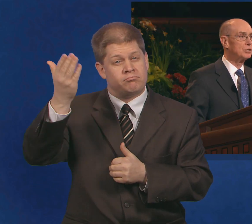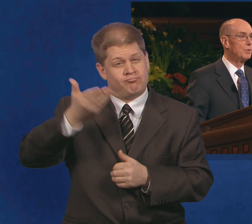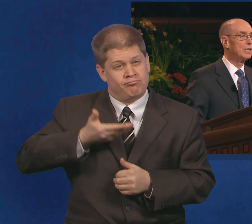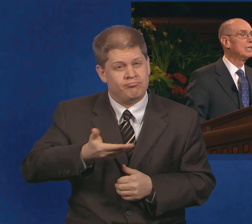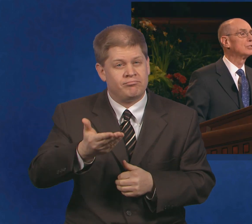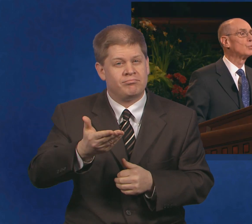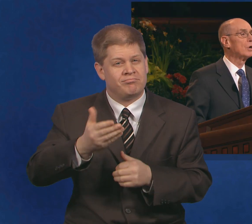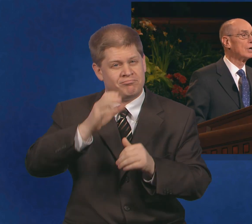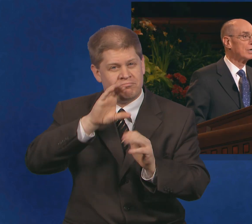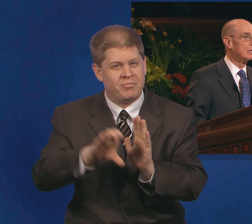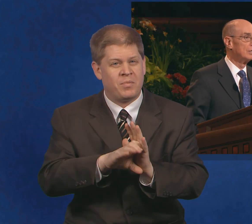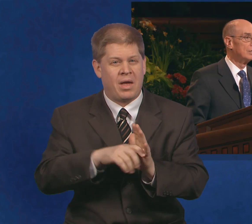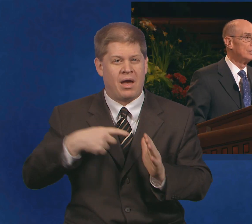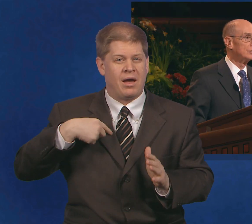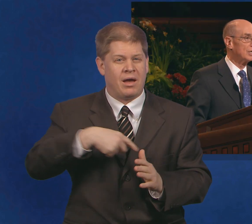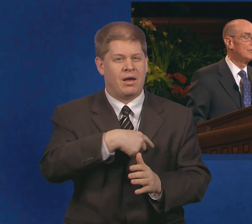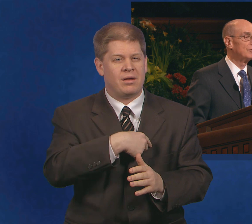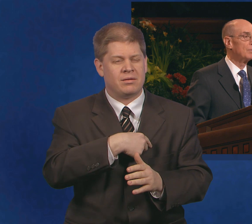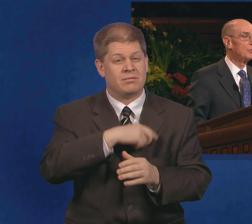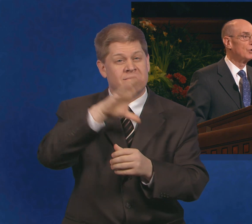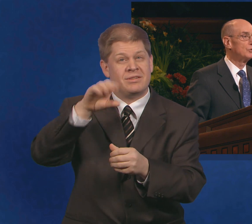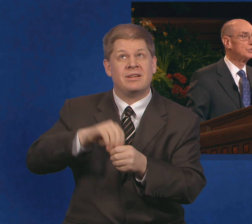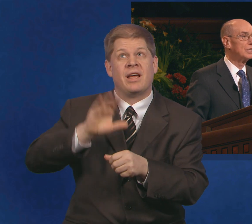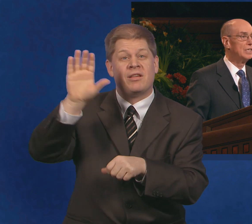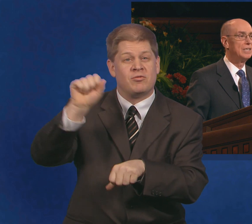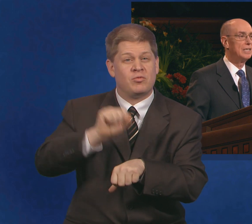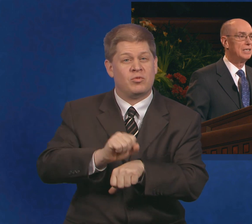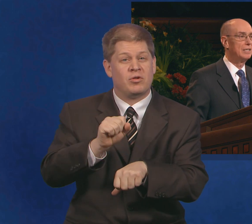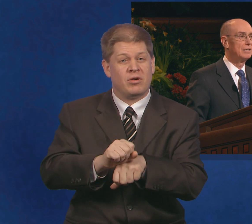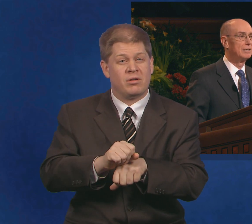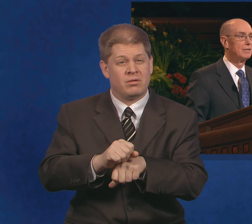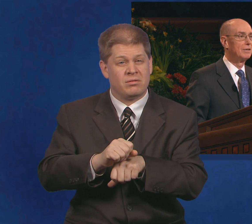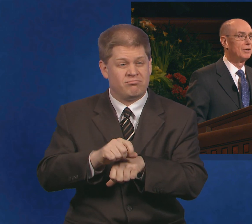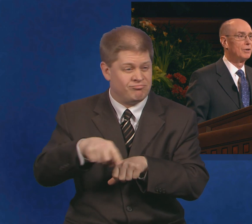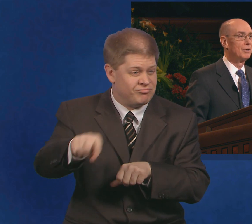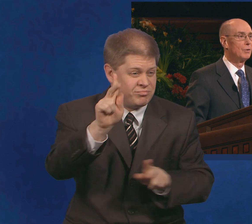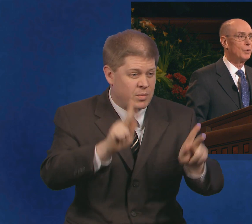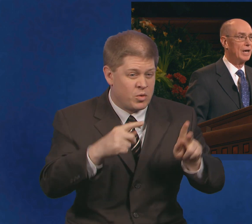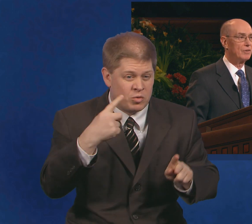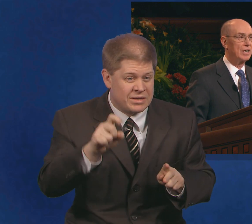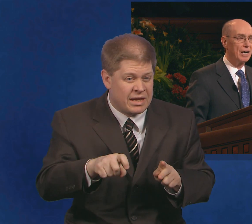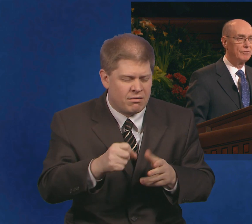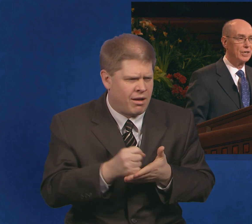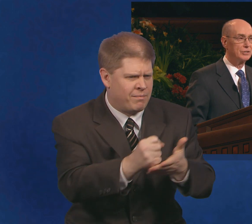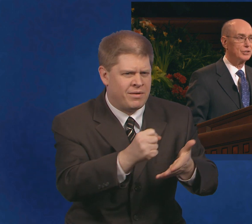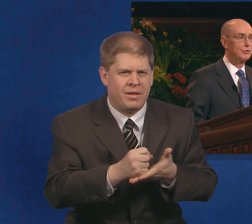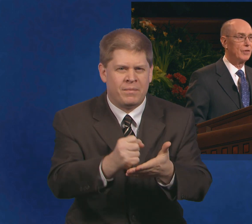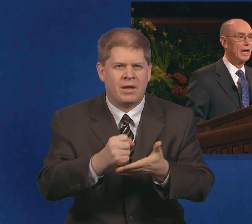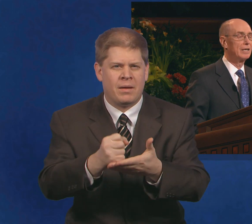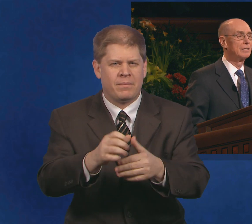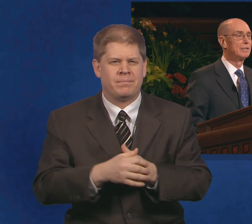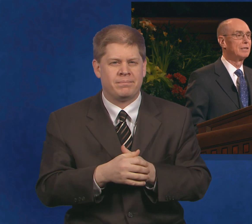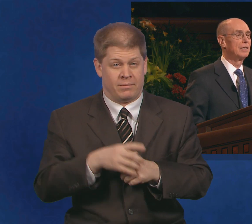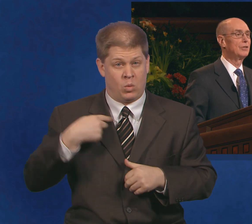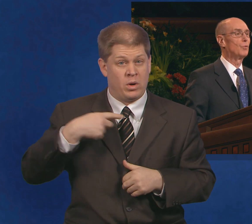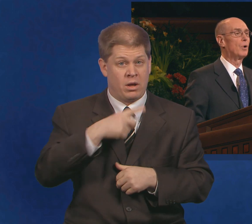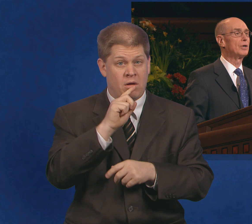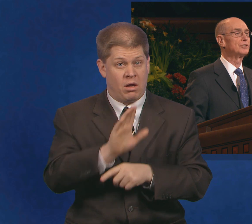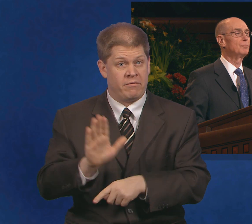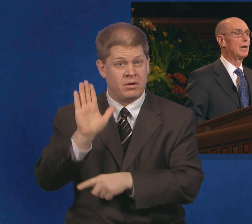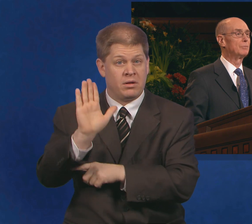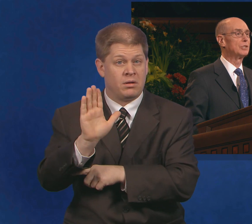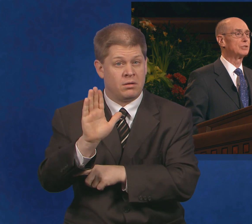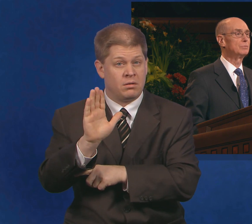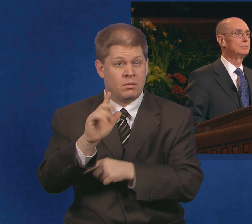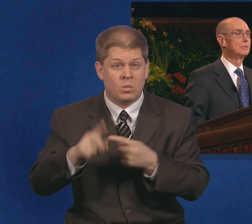to participate in His work to lift up those in need. We have a covenant to do that in the